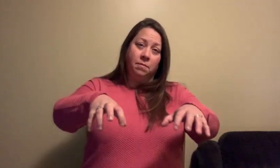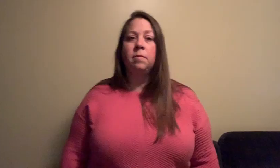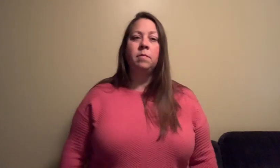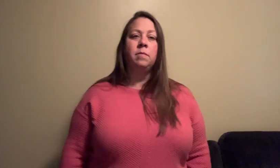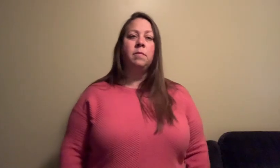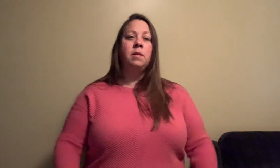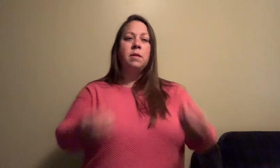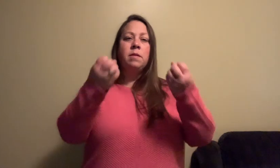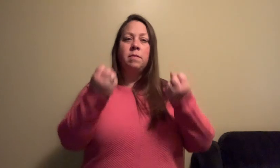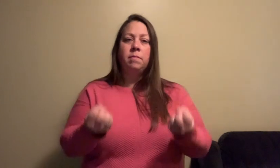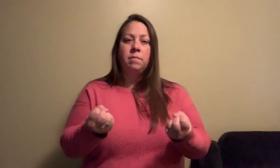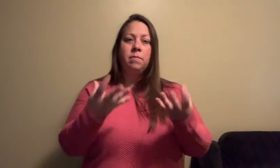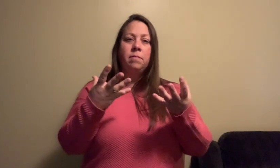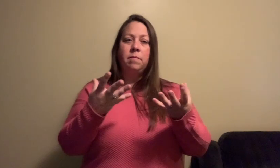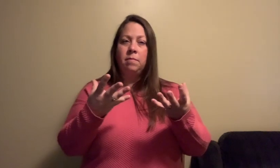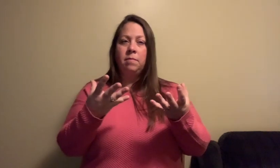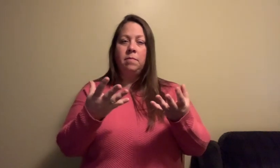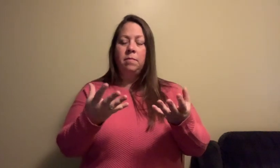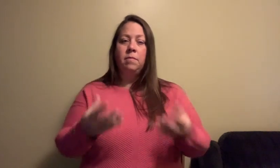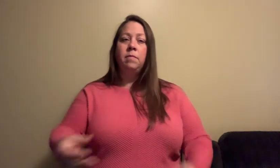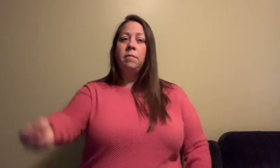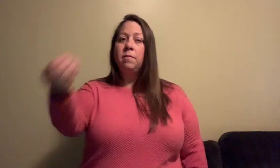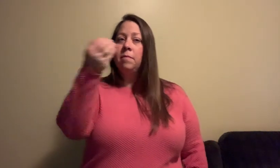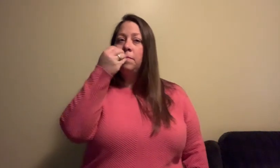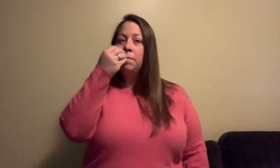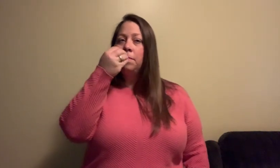thousands of people were fed